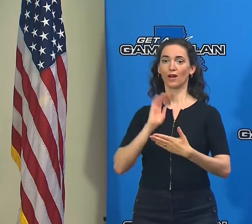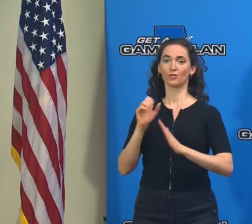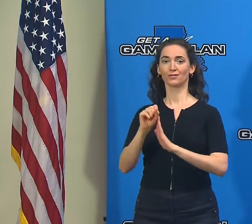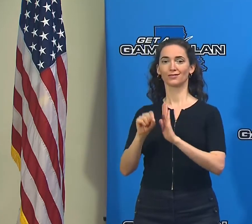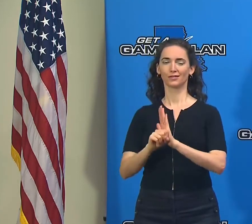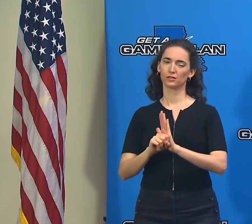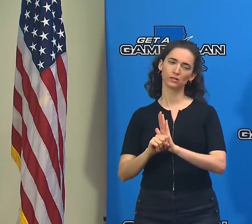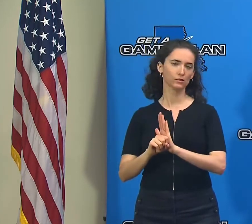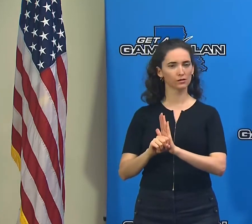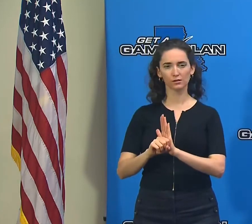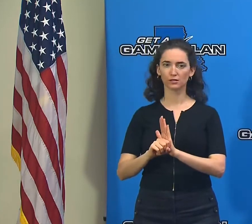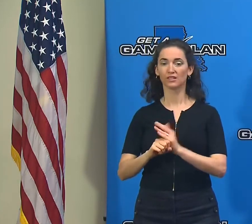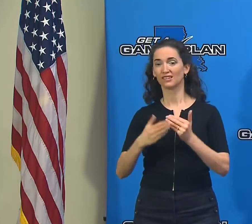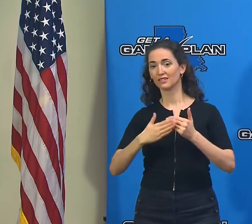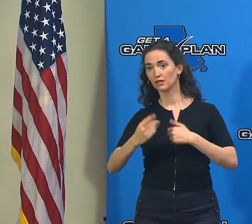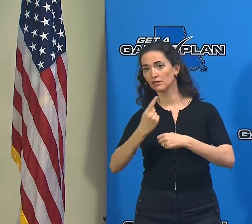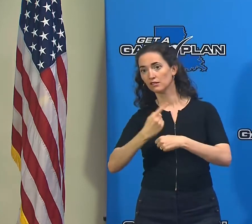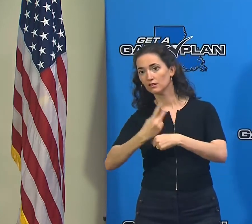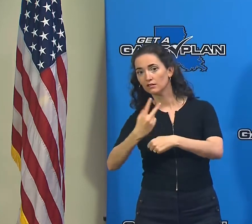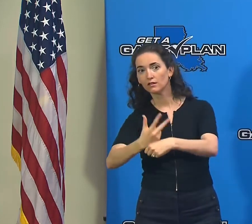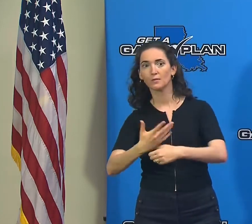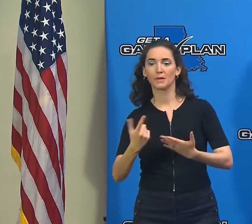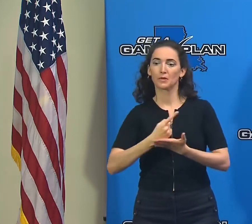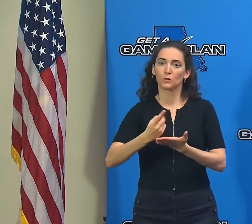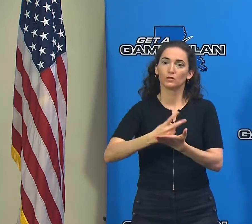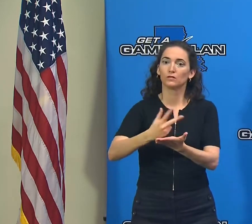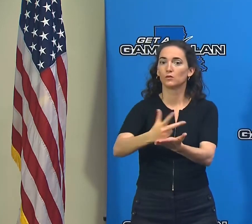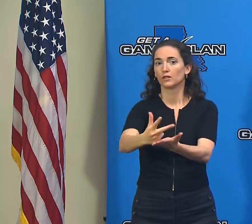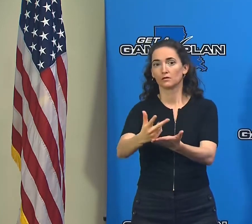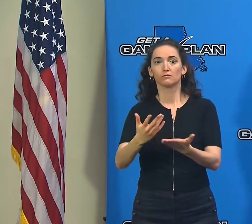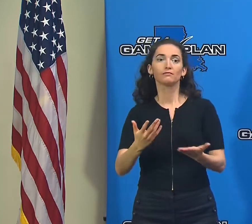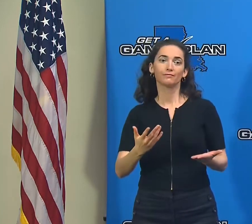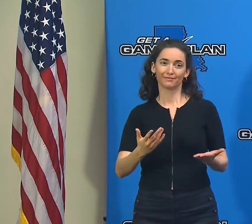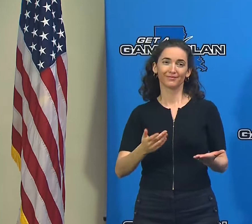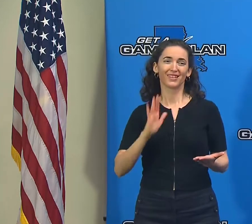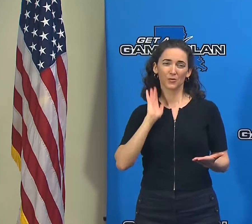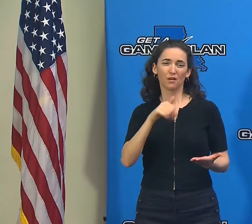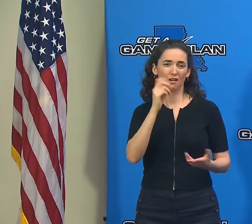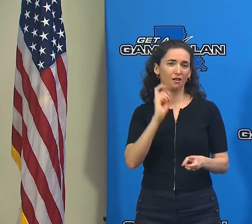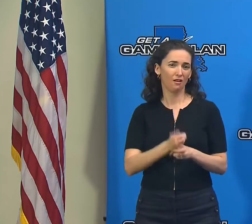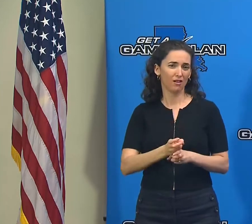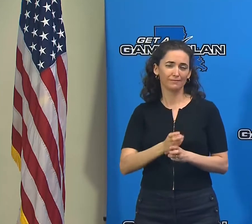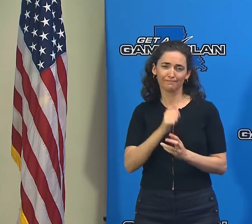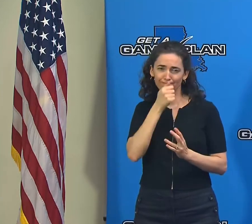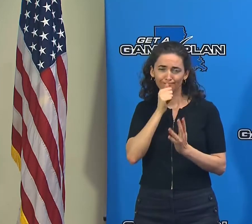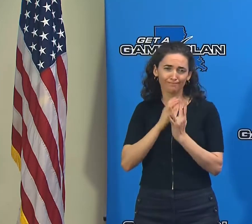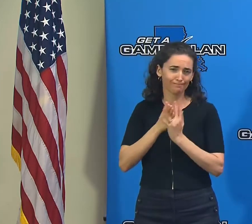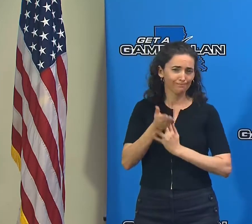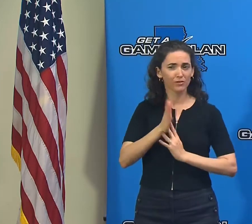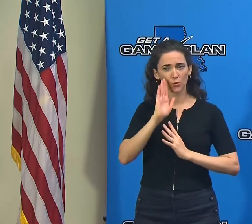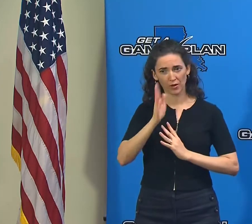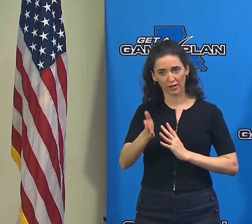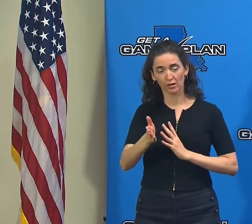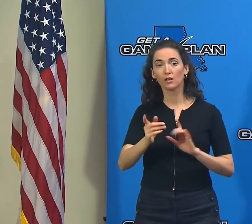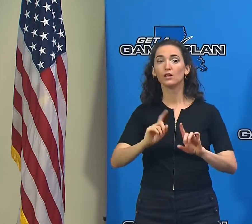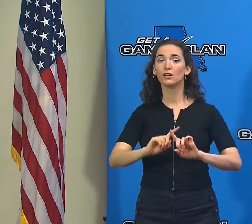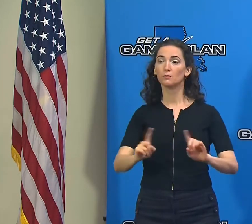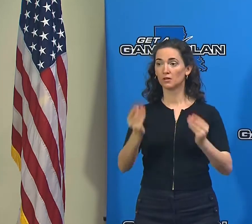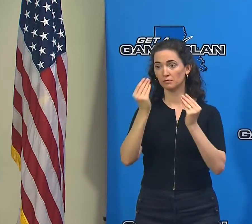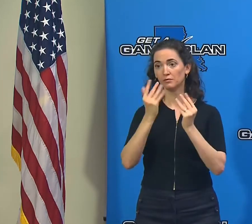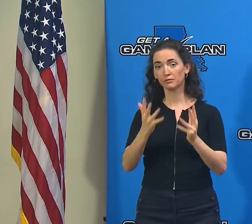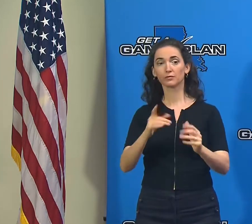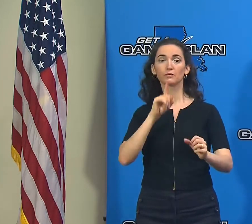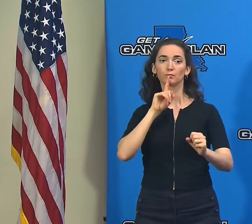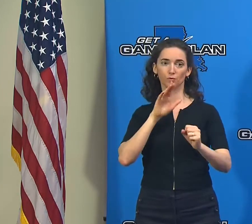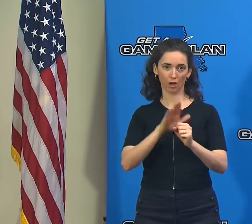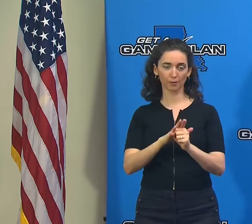next several days and weeks they will not be easy either. But I can assure you that